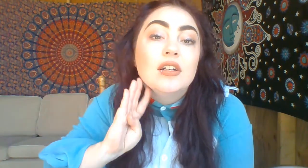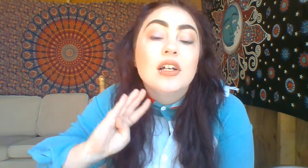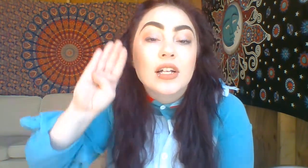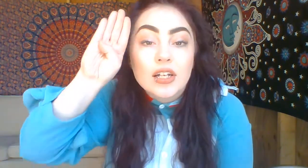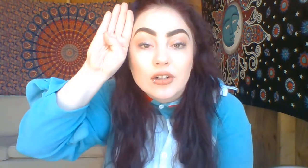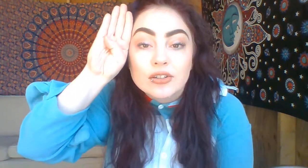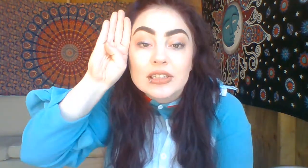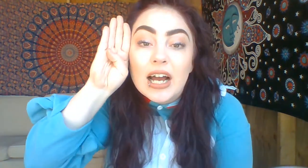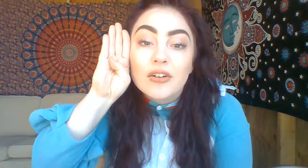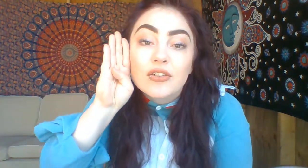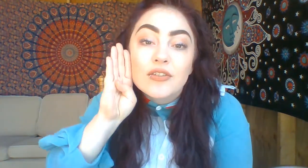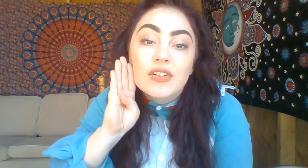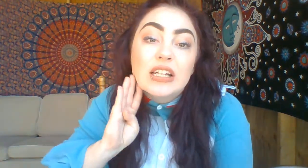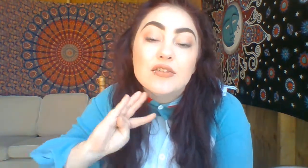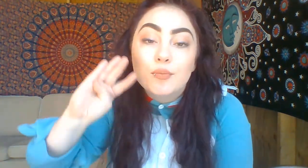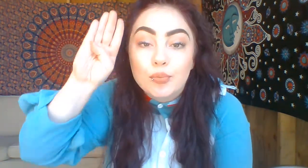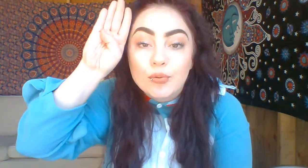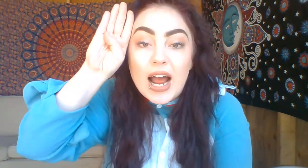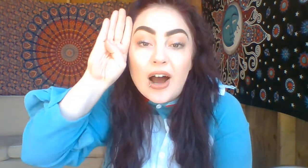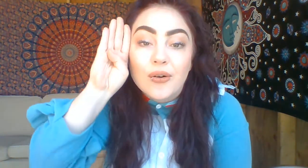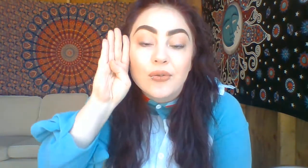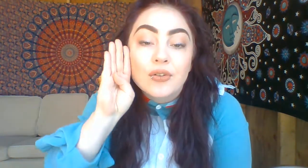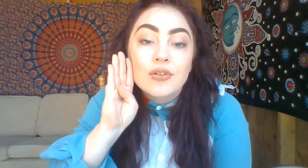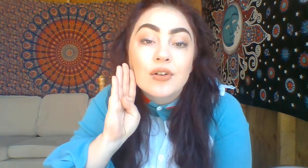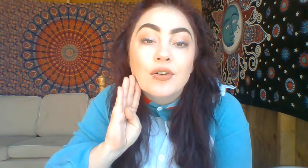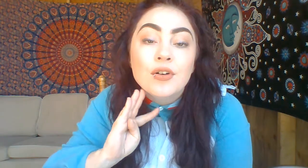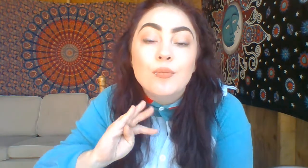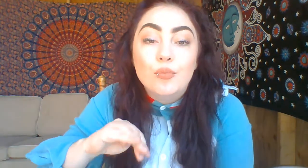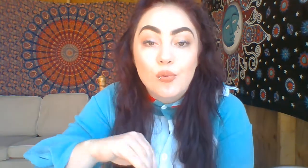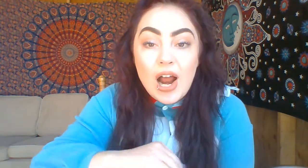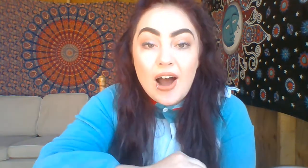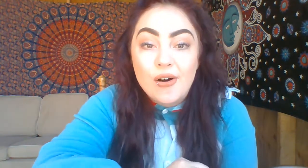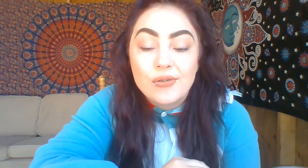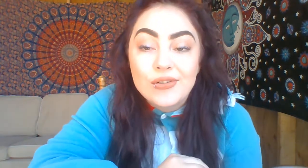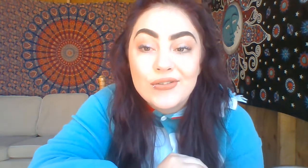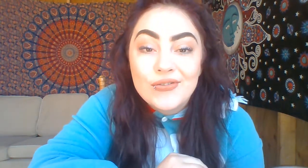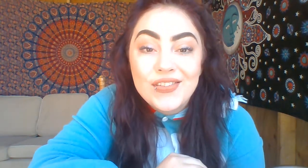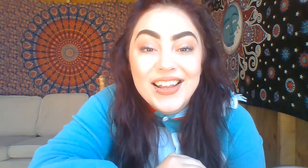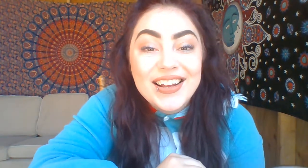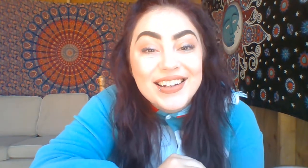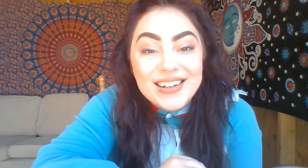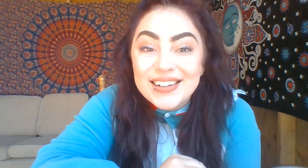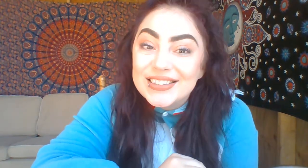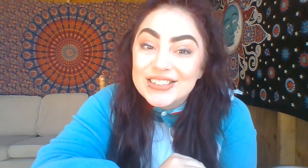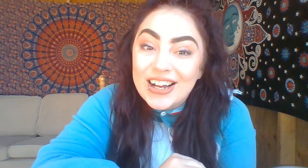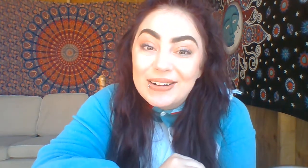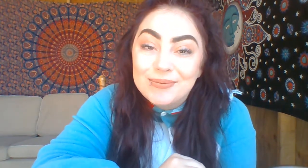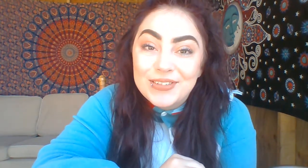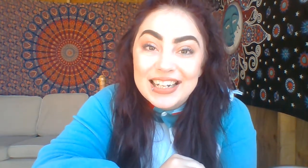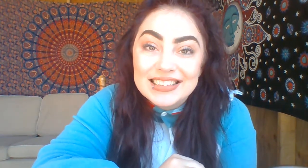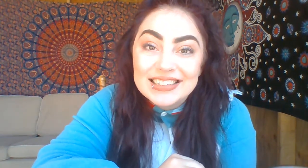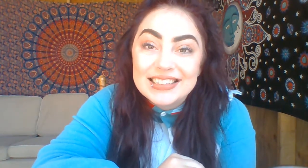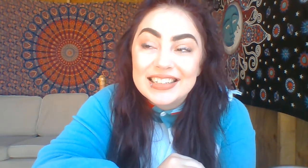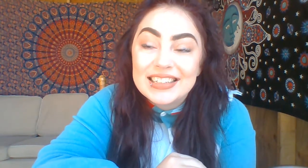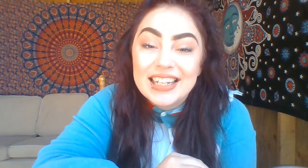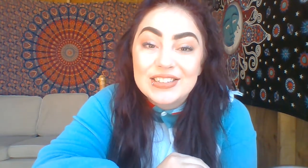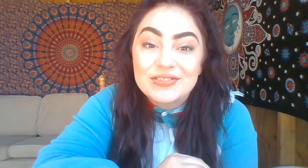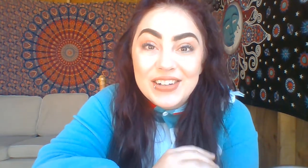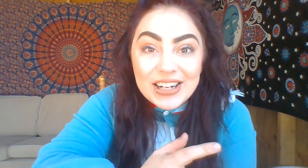It goes down your face. Brown. Brown. Good job, friends. That's very